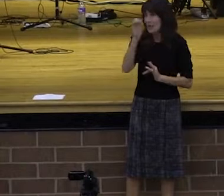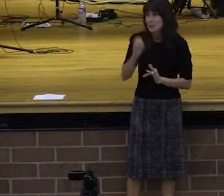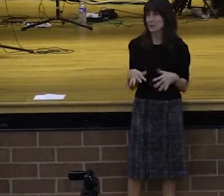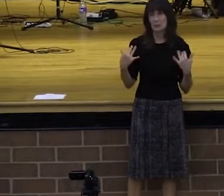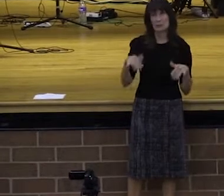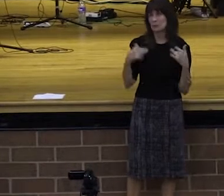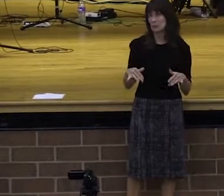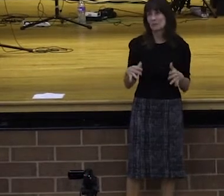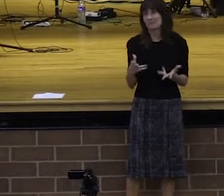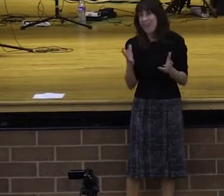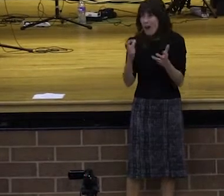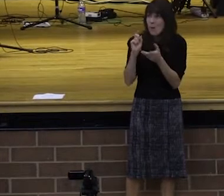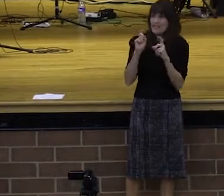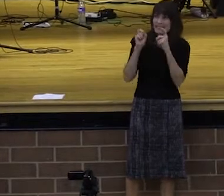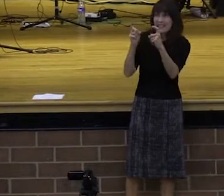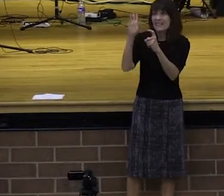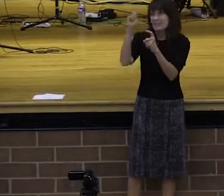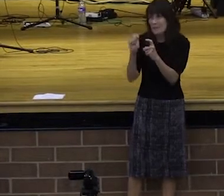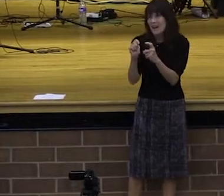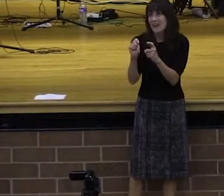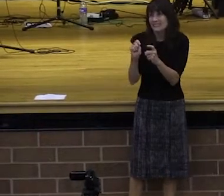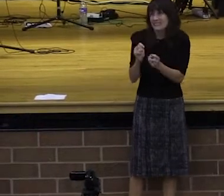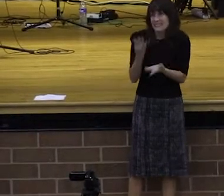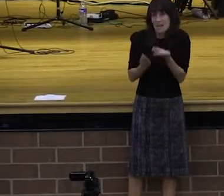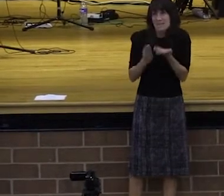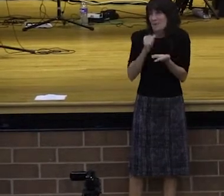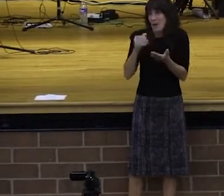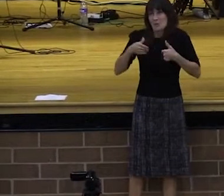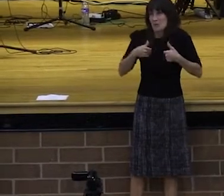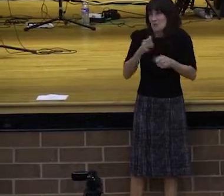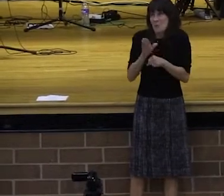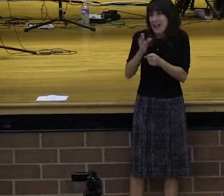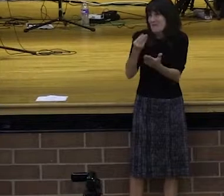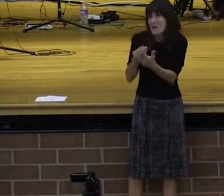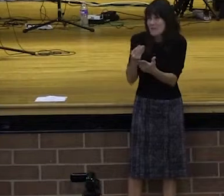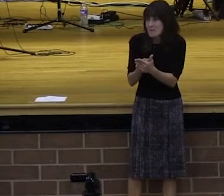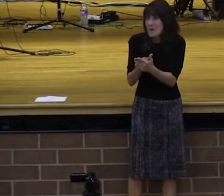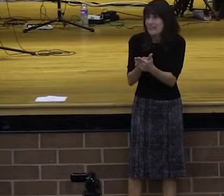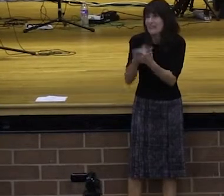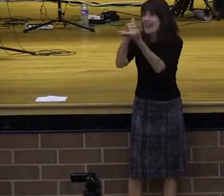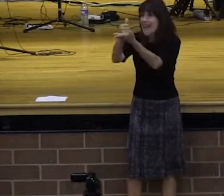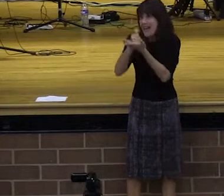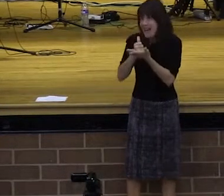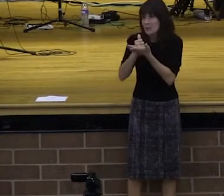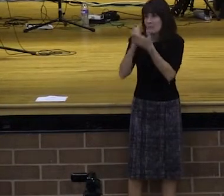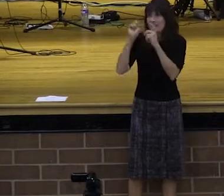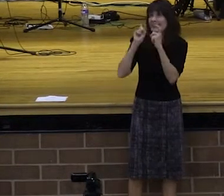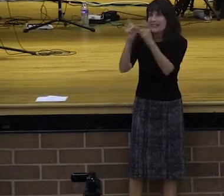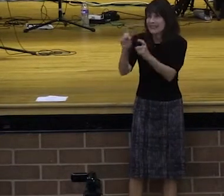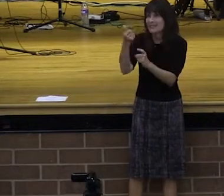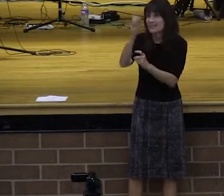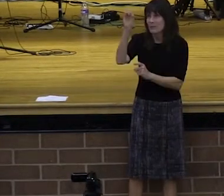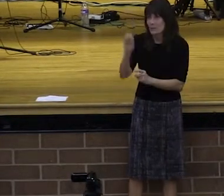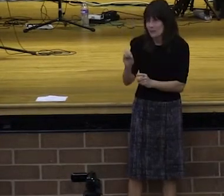Just get that concept. We not only sow His nature, we sow His resources. And if we do that, we